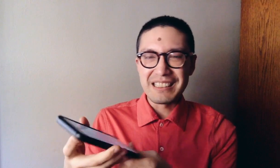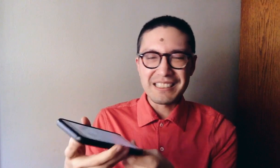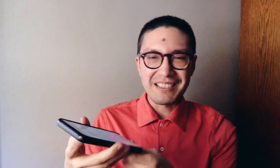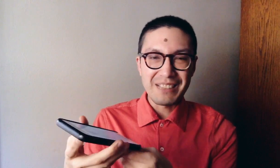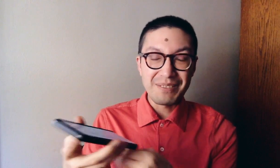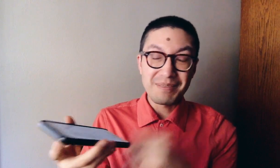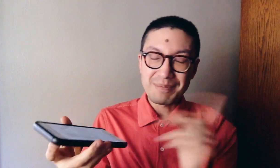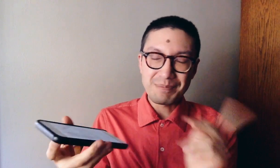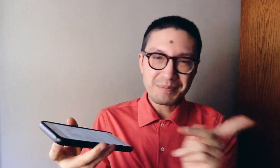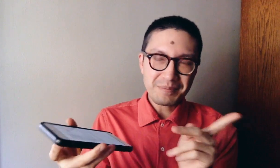Instagram,